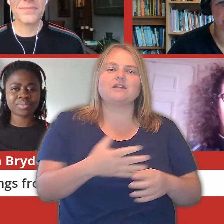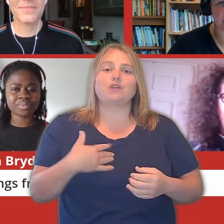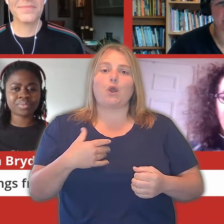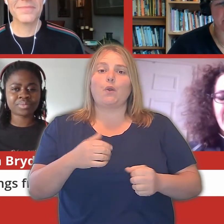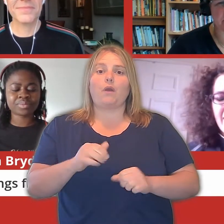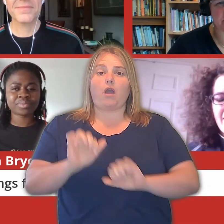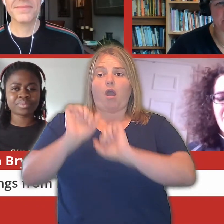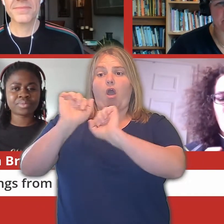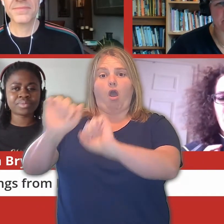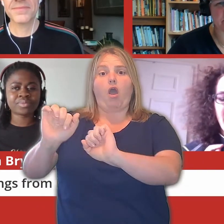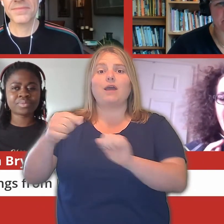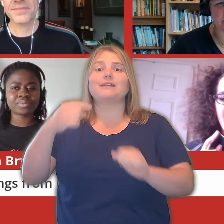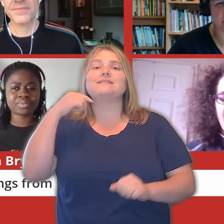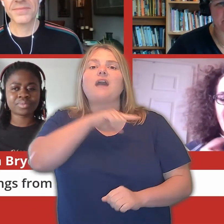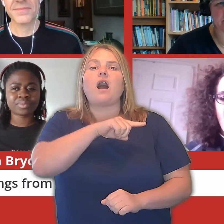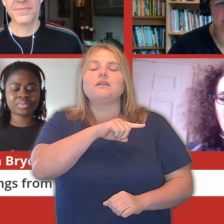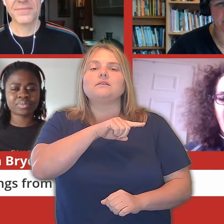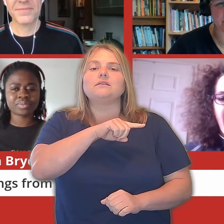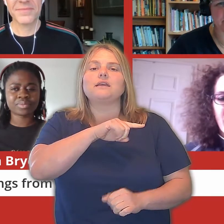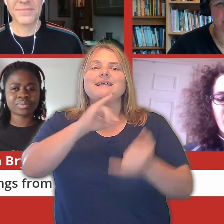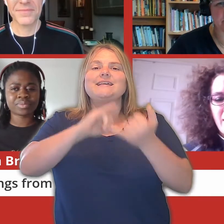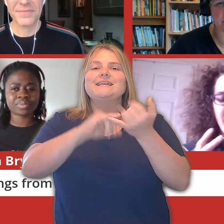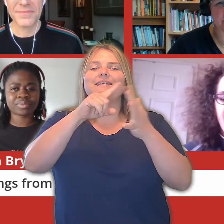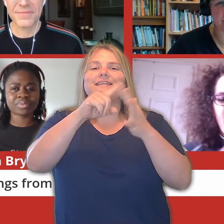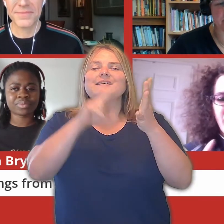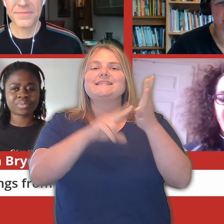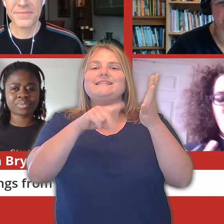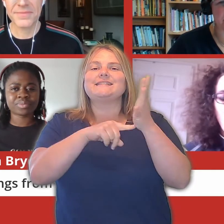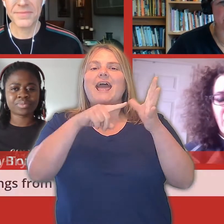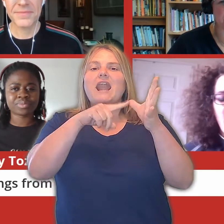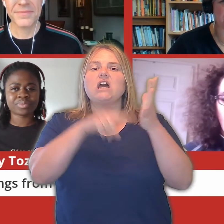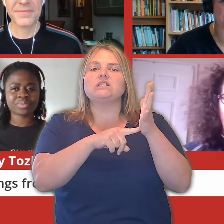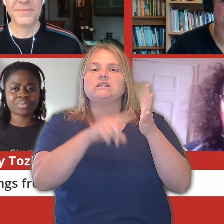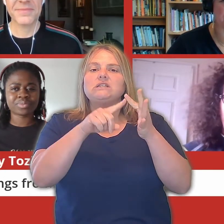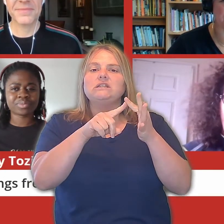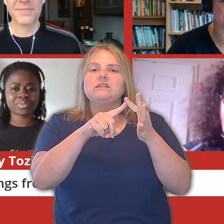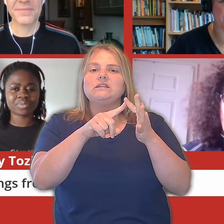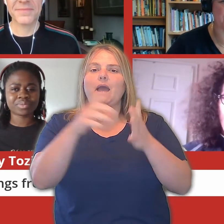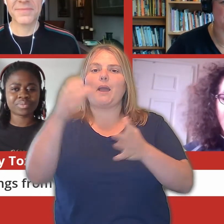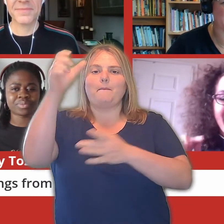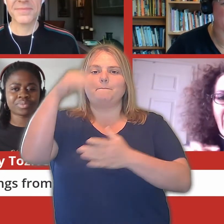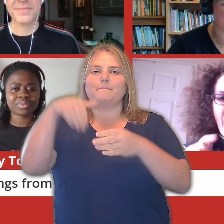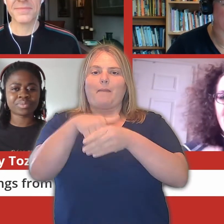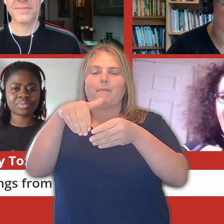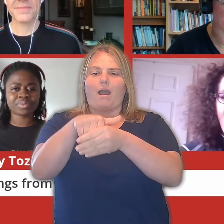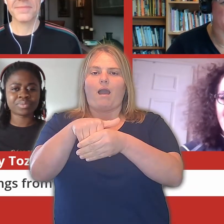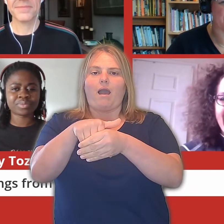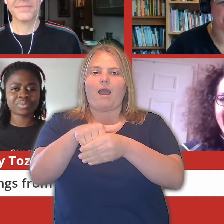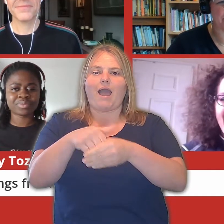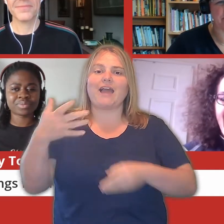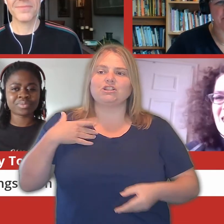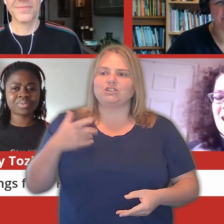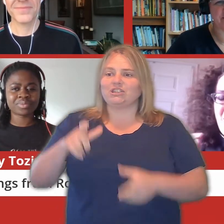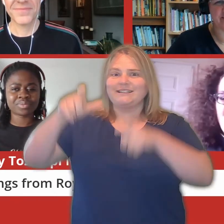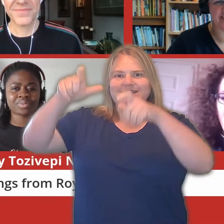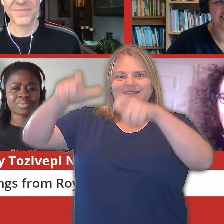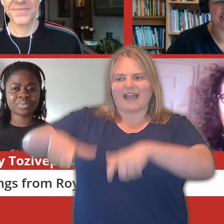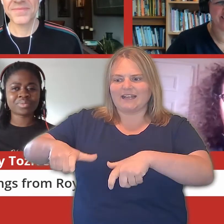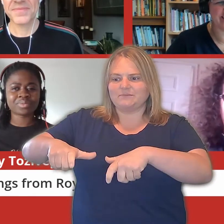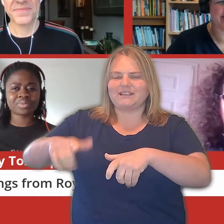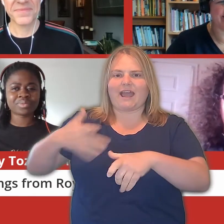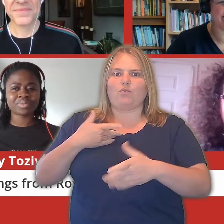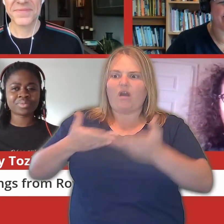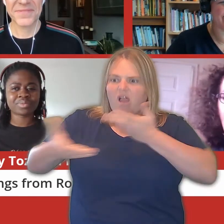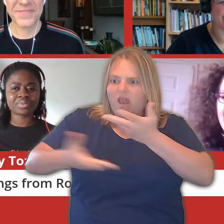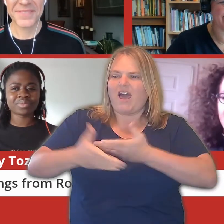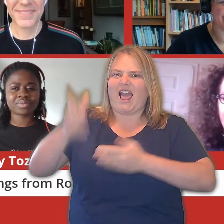Susan B. Anthony, her son was a Senate member and wasn't going to vote for it. But she sat him down the night before